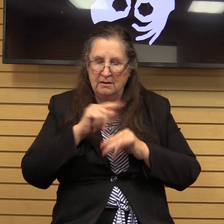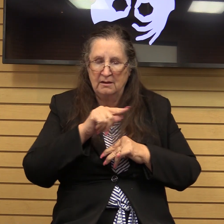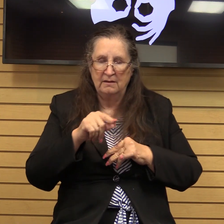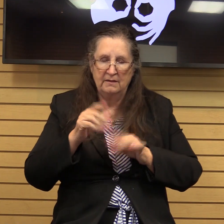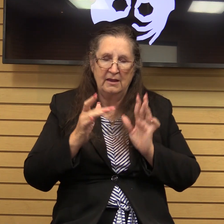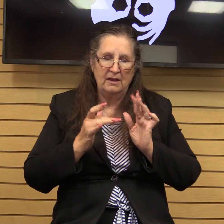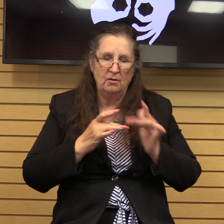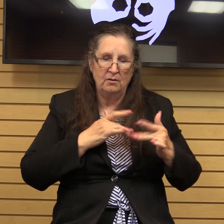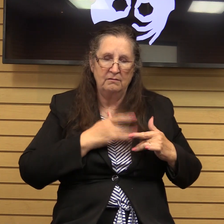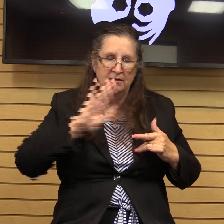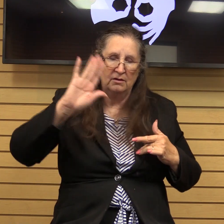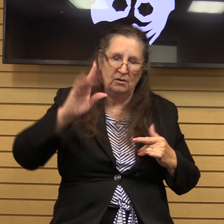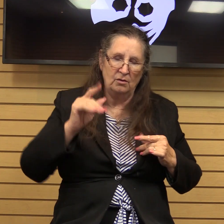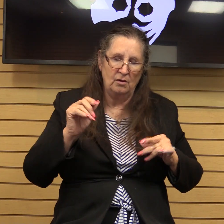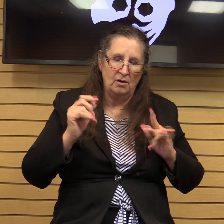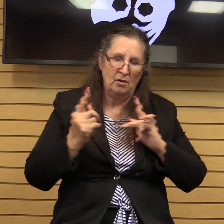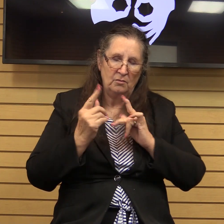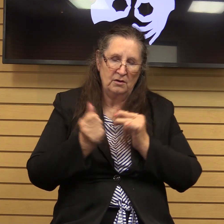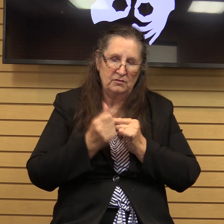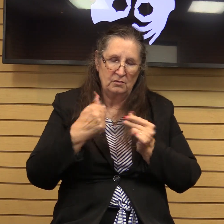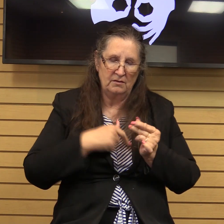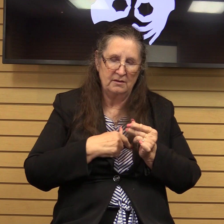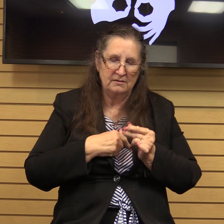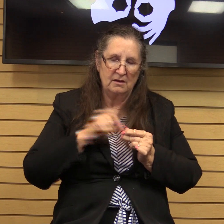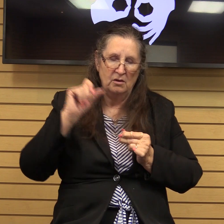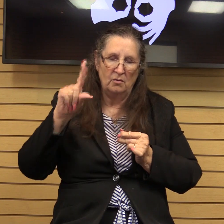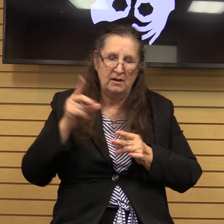presence with us and we just ask this in Jesus name amen